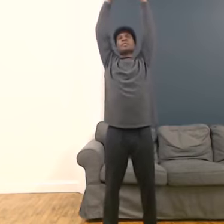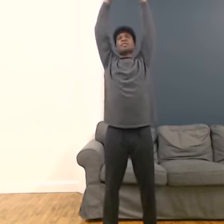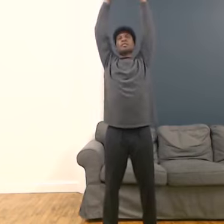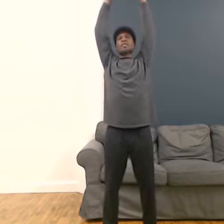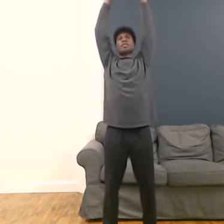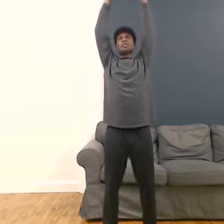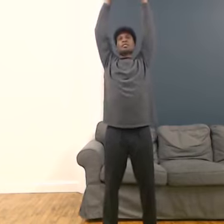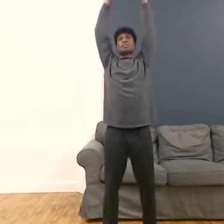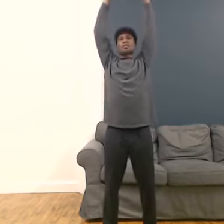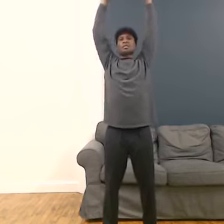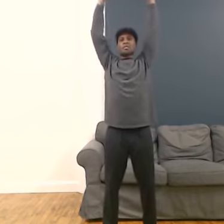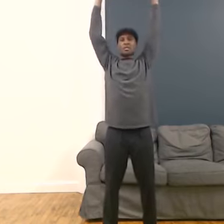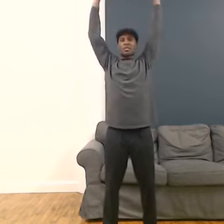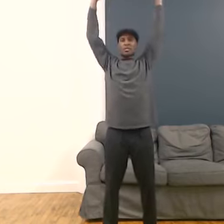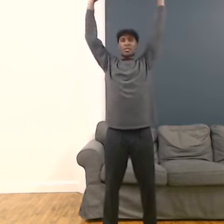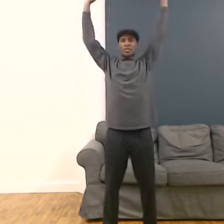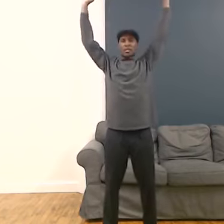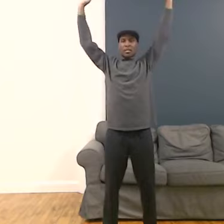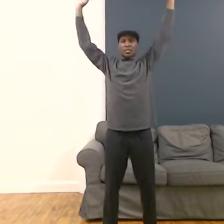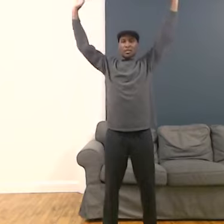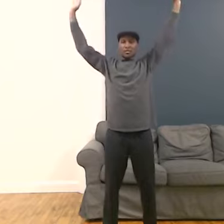Allow hands to release on the exhale.